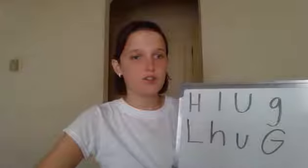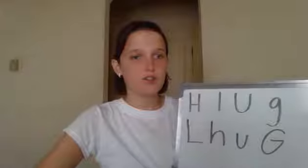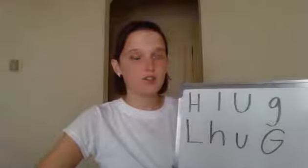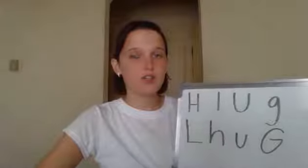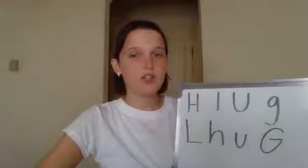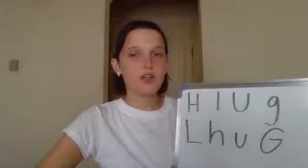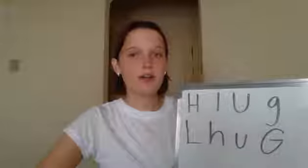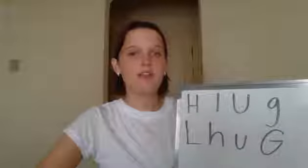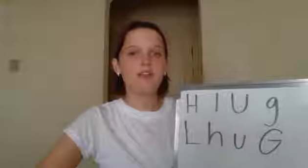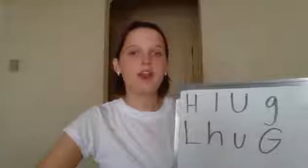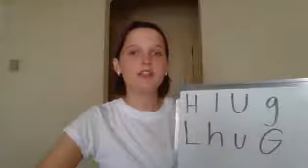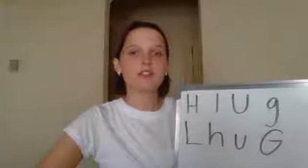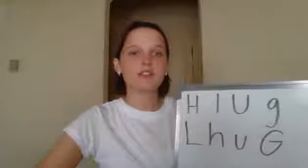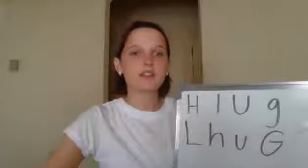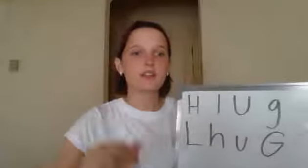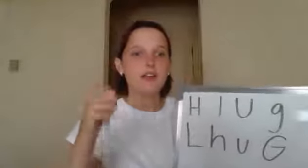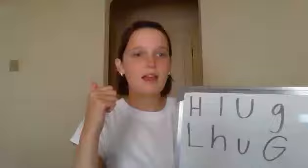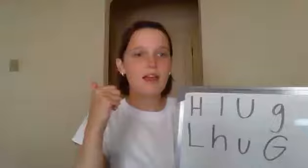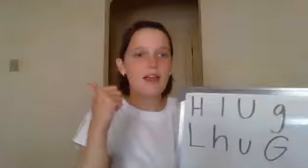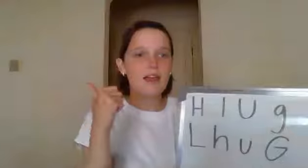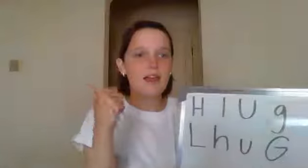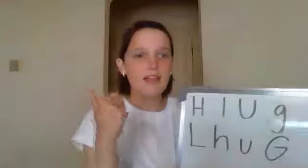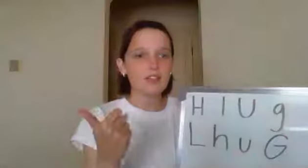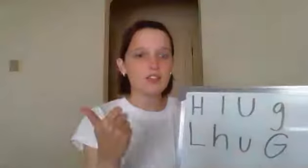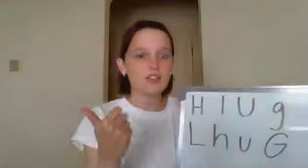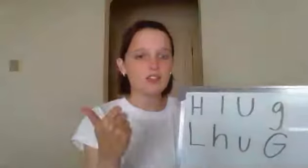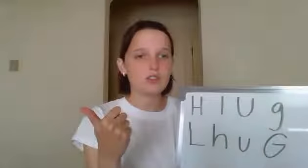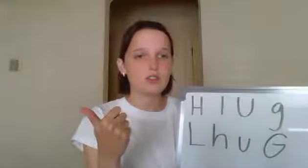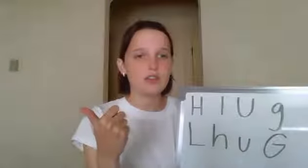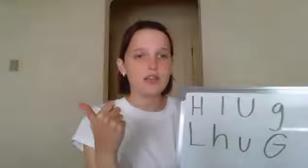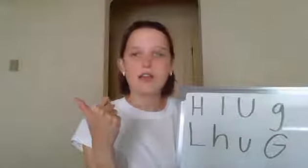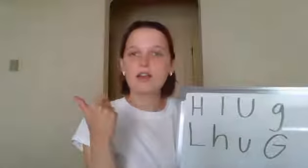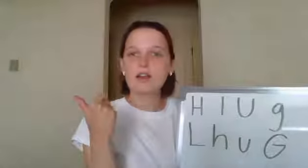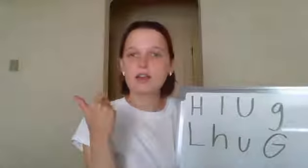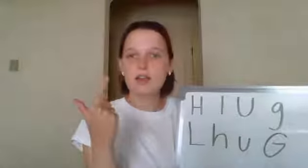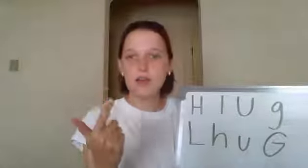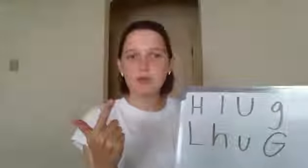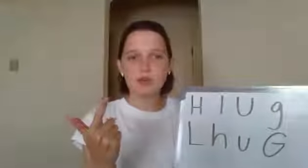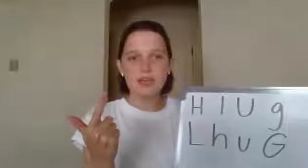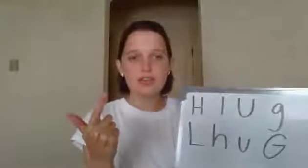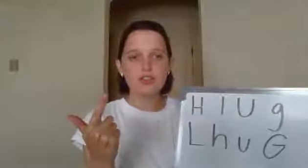You're going to write the letters H. Capital H.